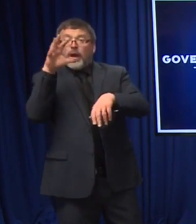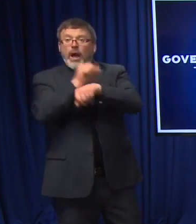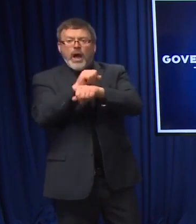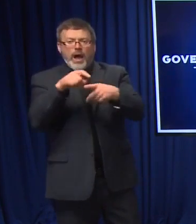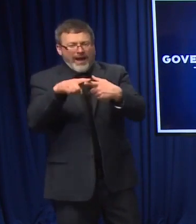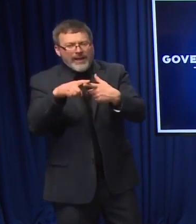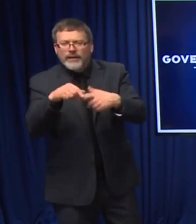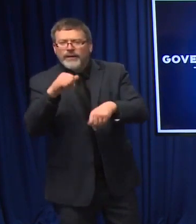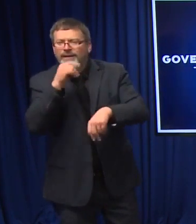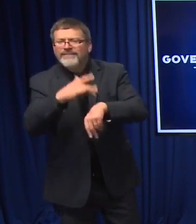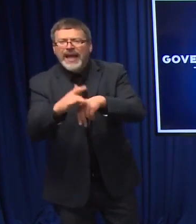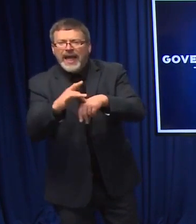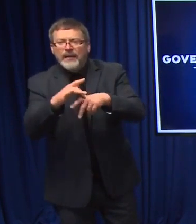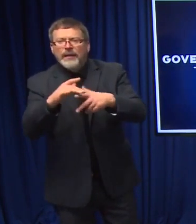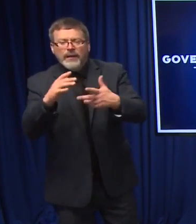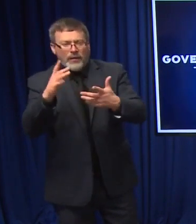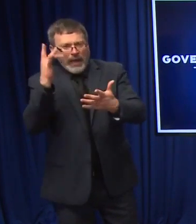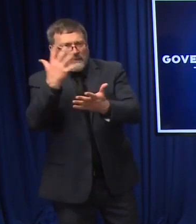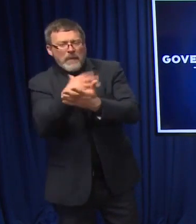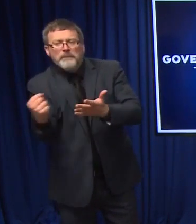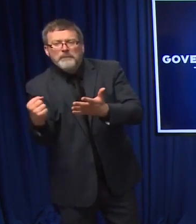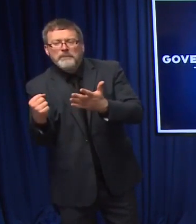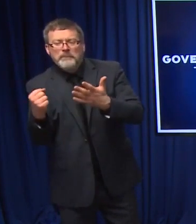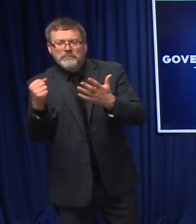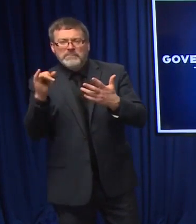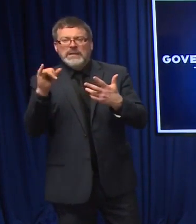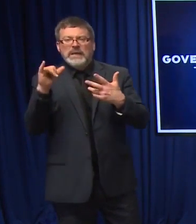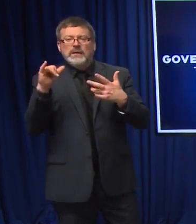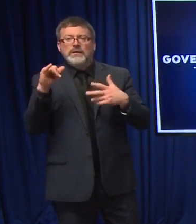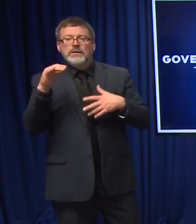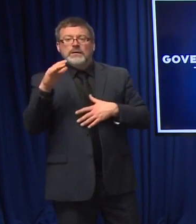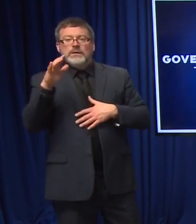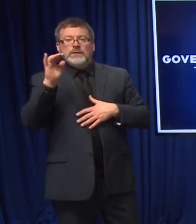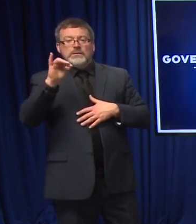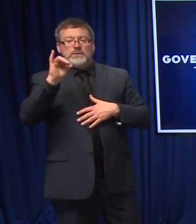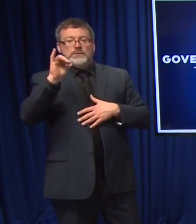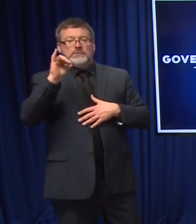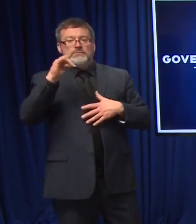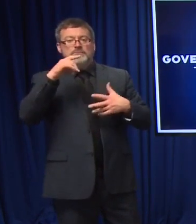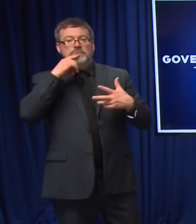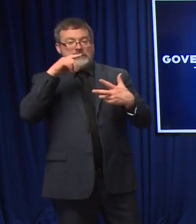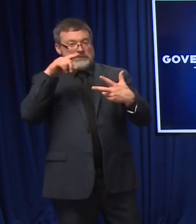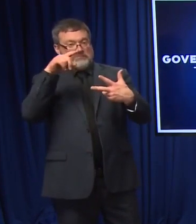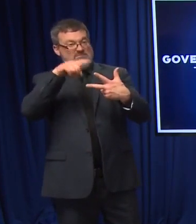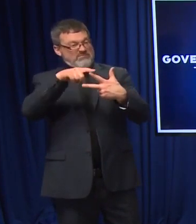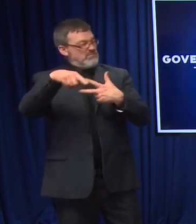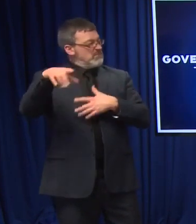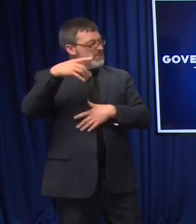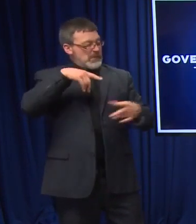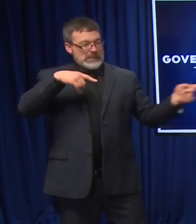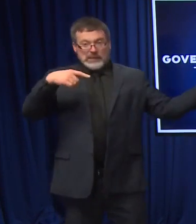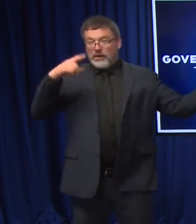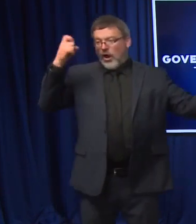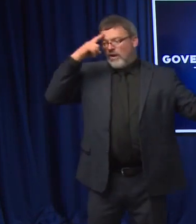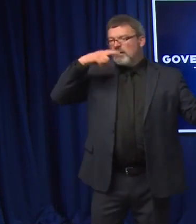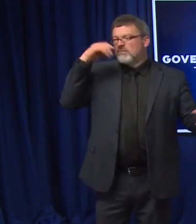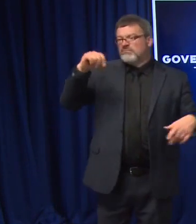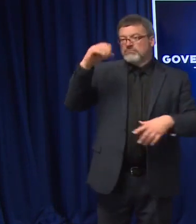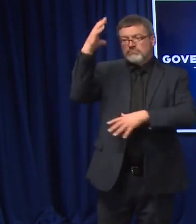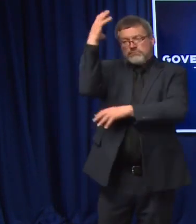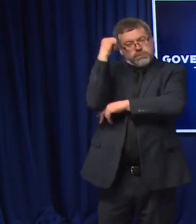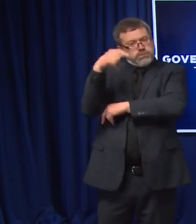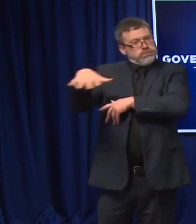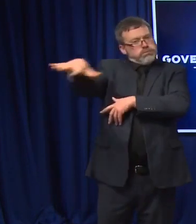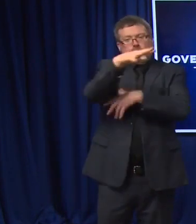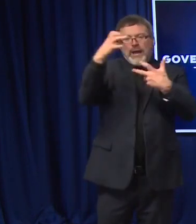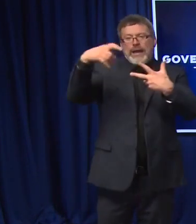And so we'll make it available. We make it available as much. We order as much as we possibly can as fast as we can. But Moderna is in high demand, and so